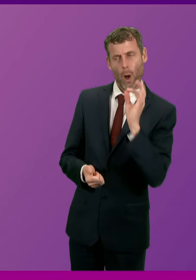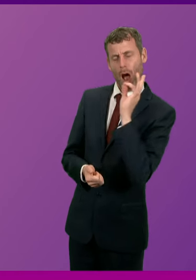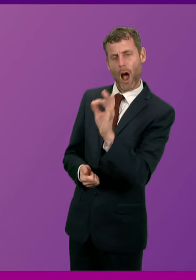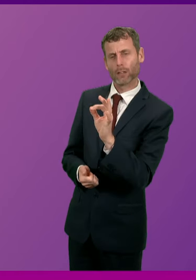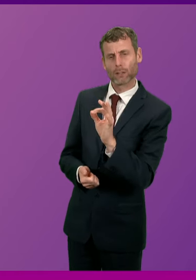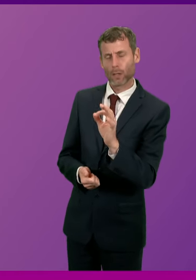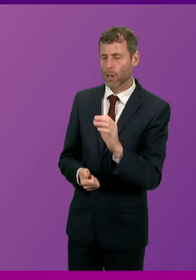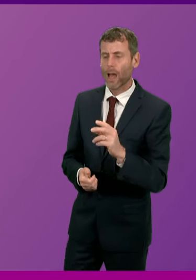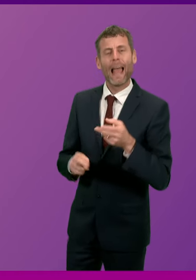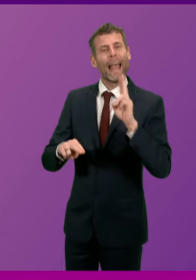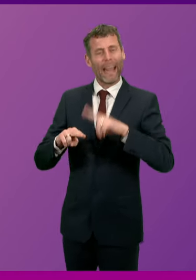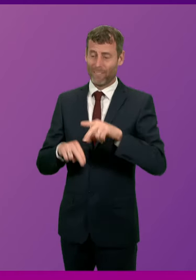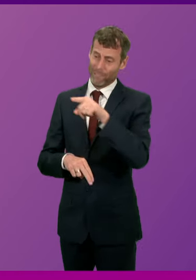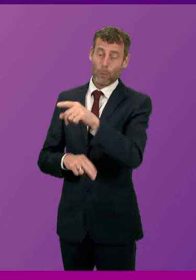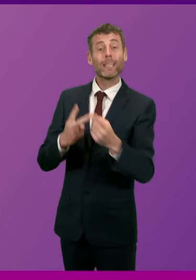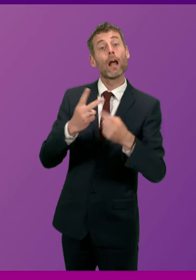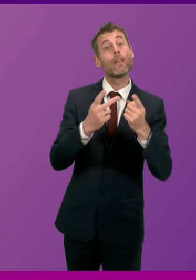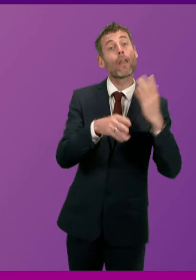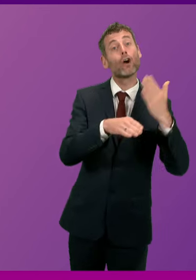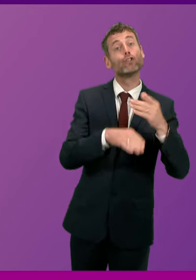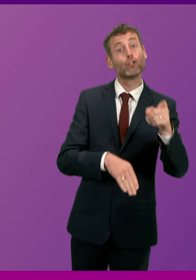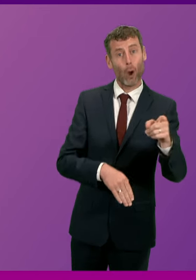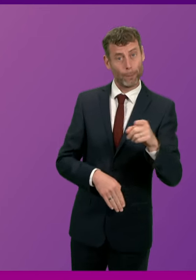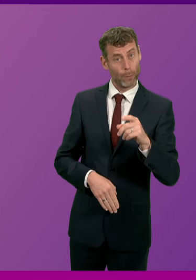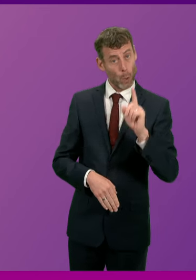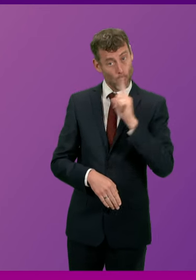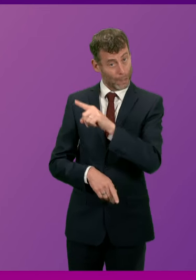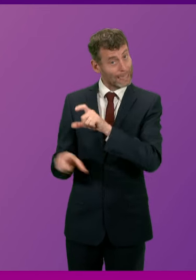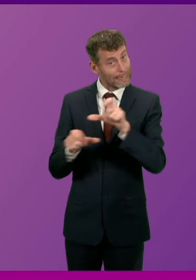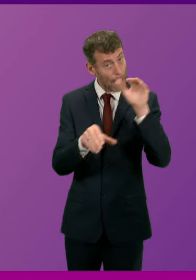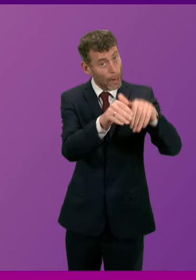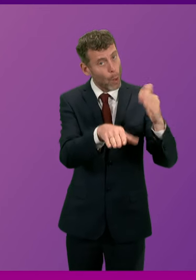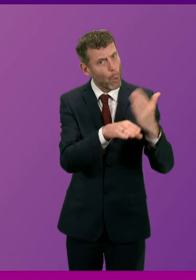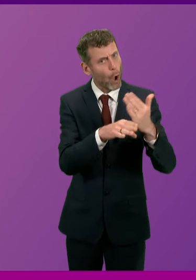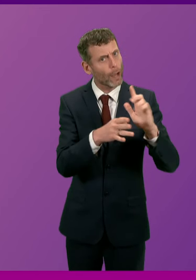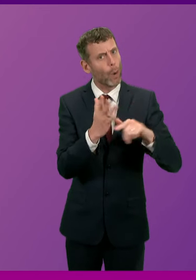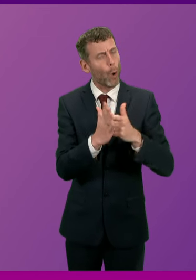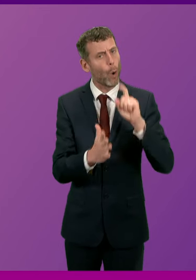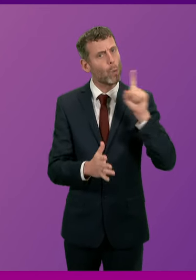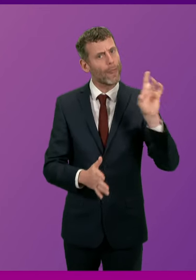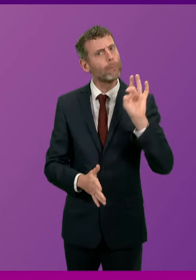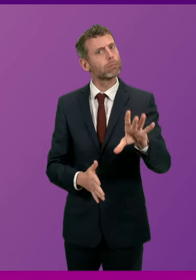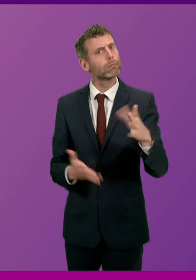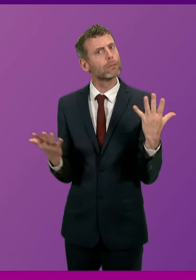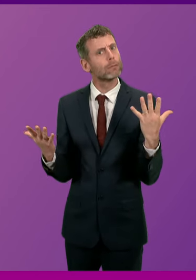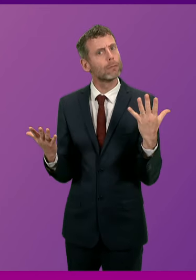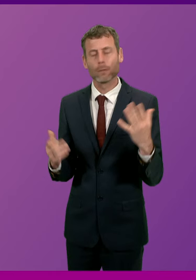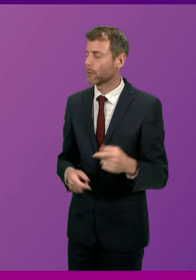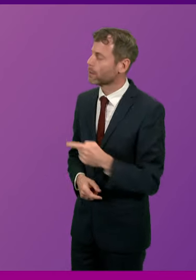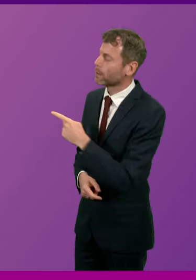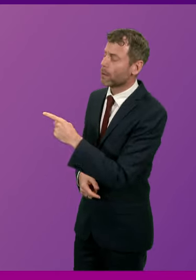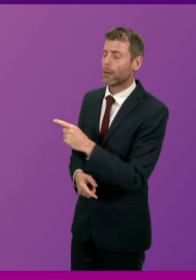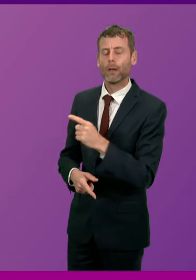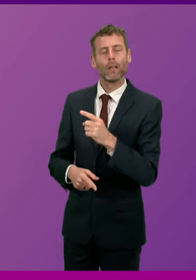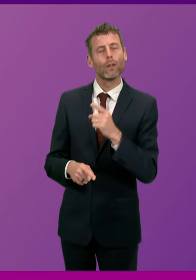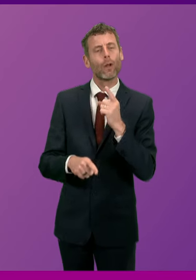Matheson still be in a job? First Minister. I think the issues in relation to the case of